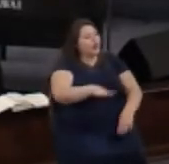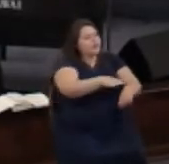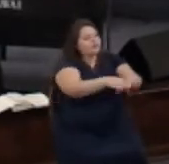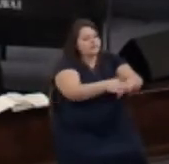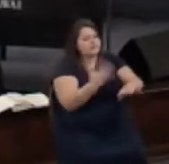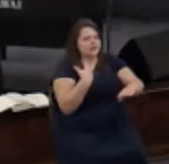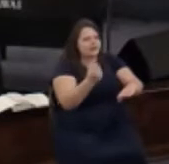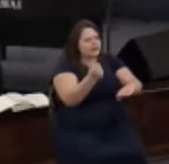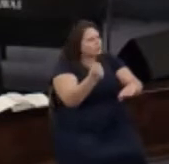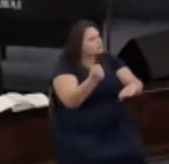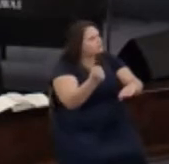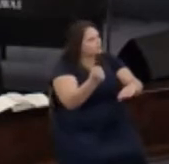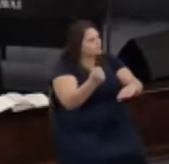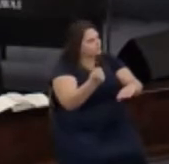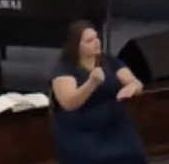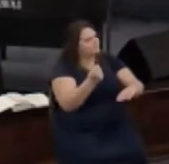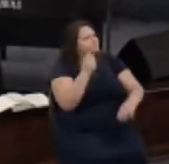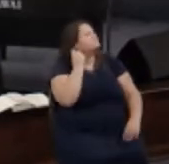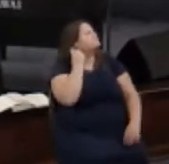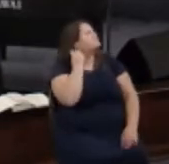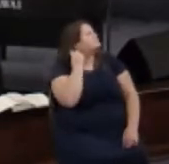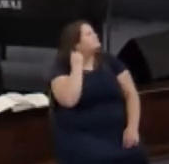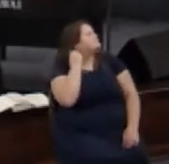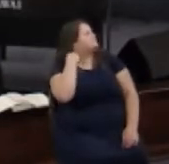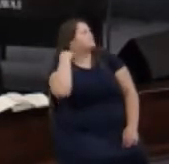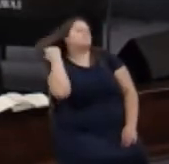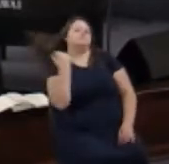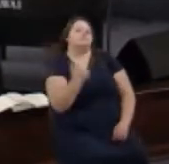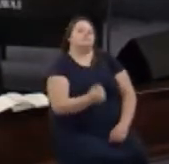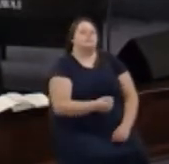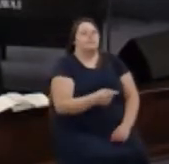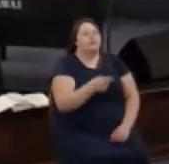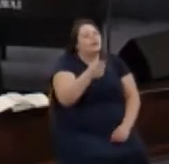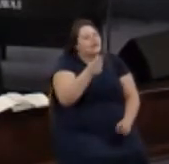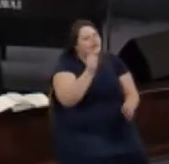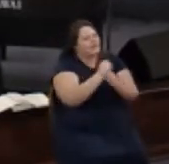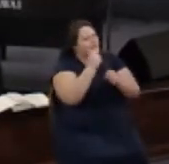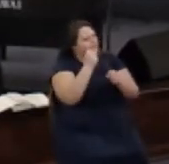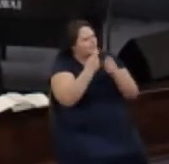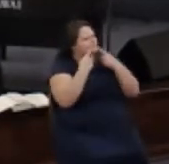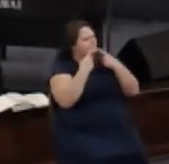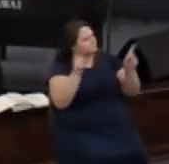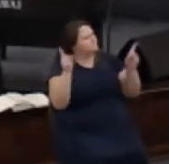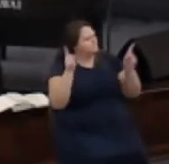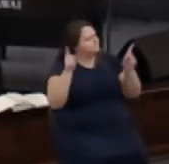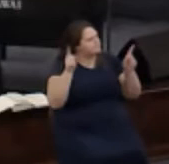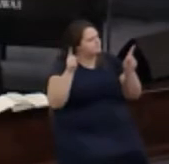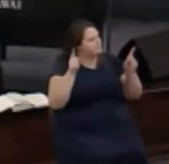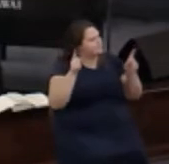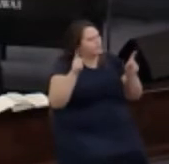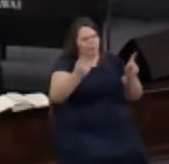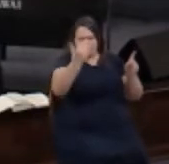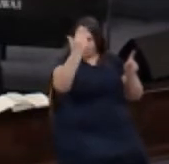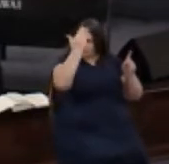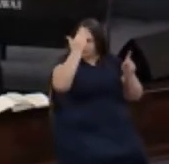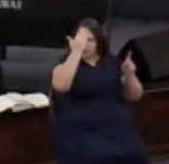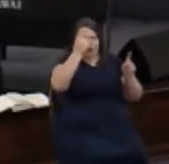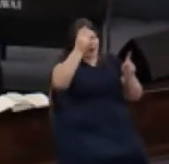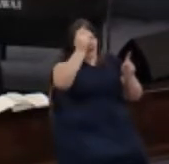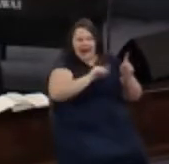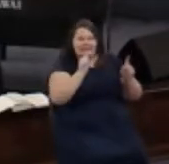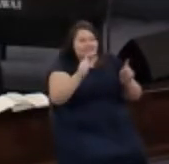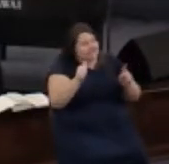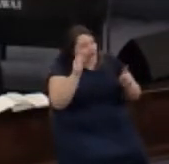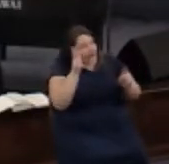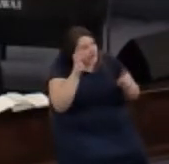by the Sanhedrin and he makes this statement we know that God does not listen to sinners